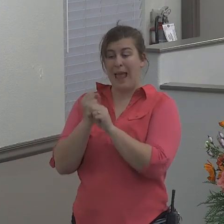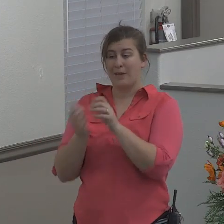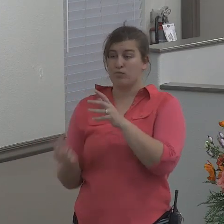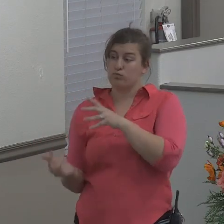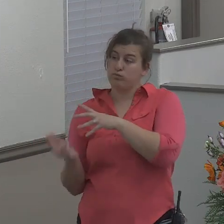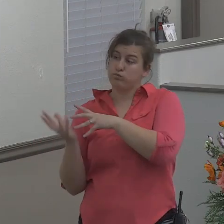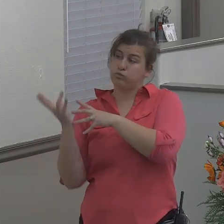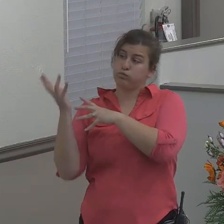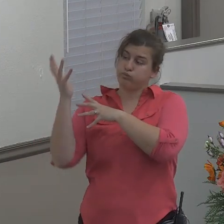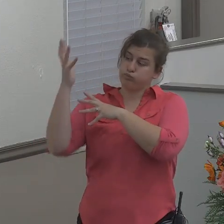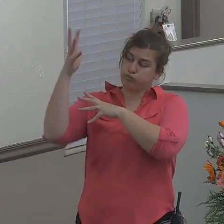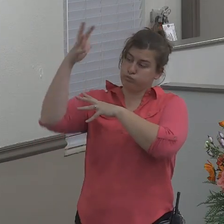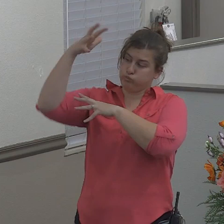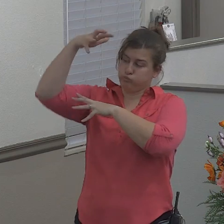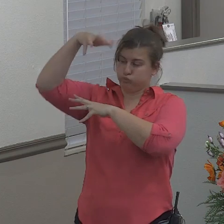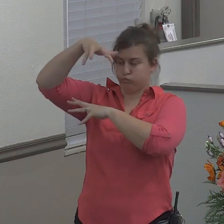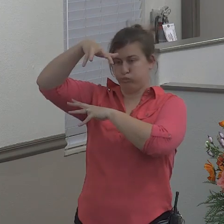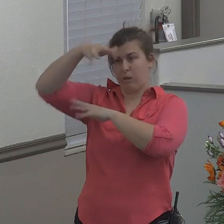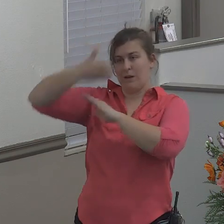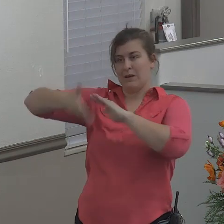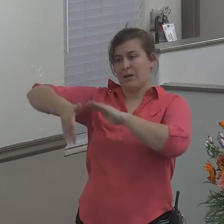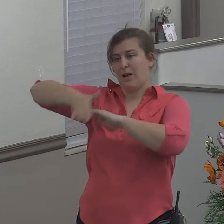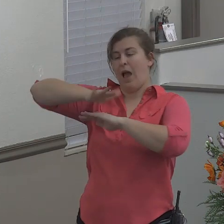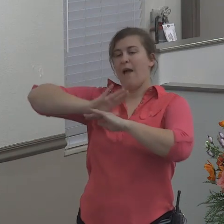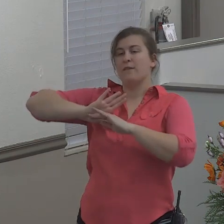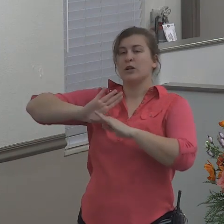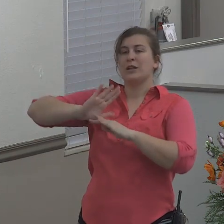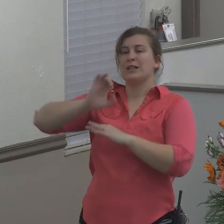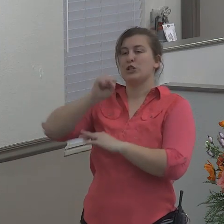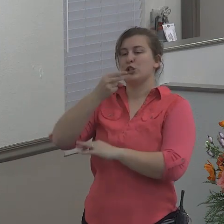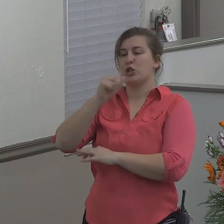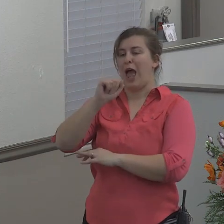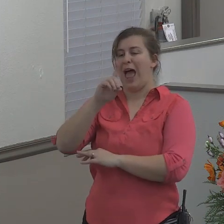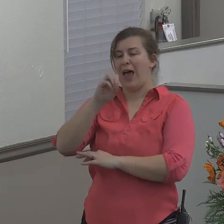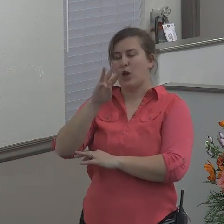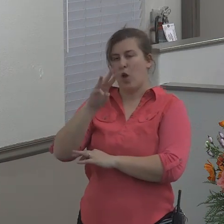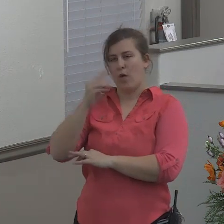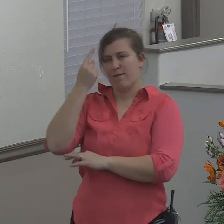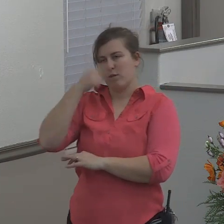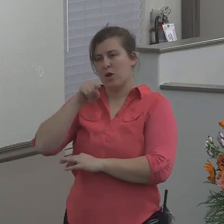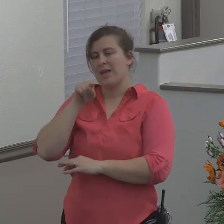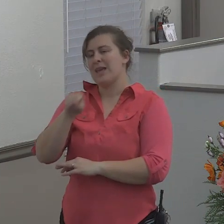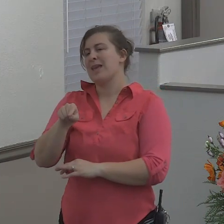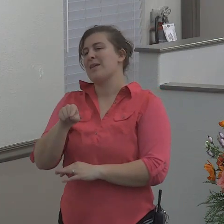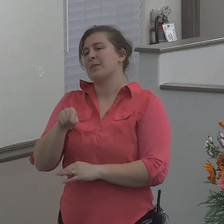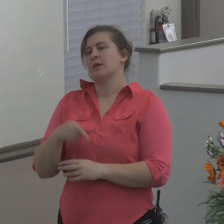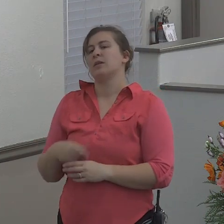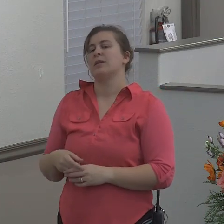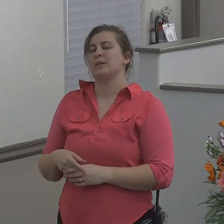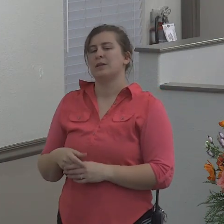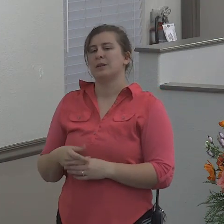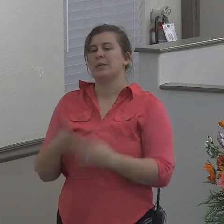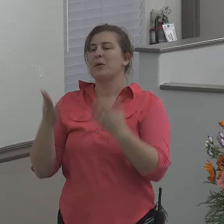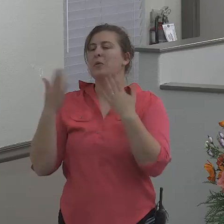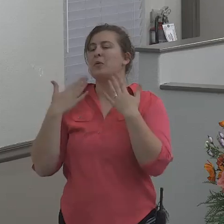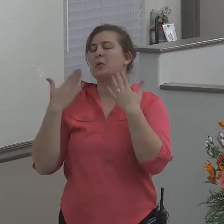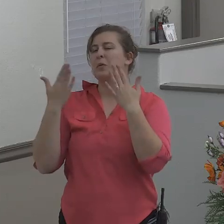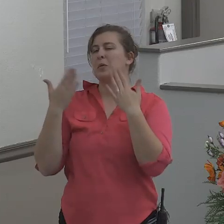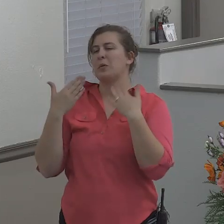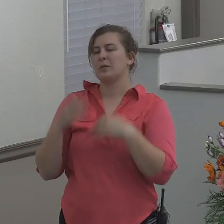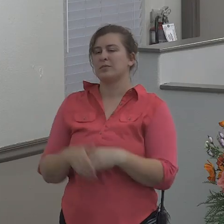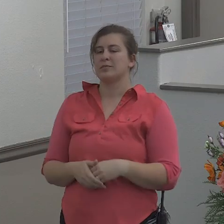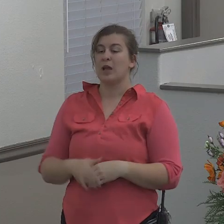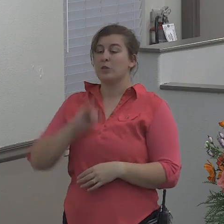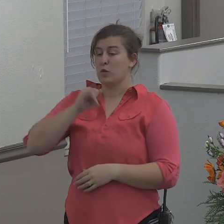over Jonah that it might be a shadow over his head to deliver him from his grief so Jonah was